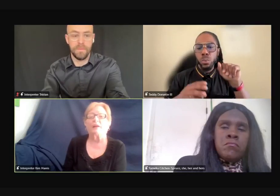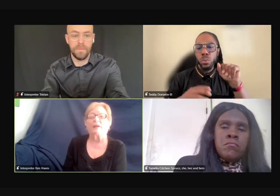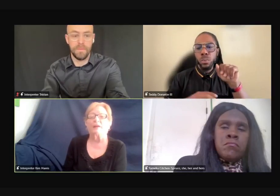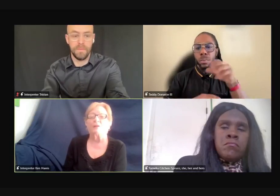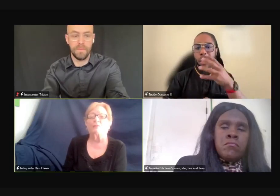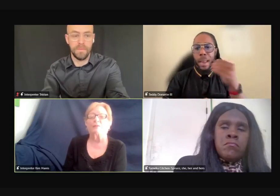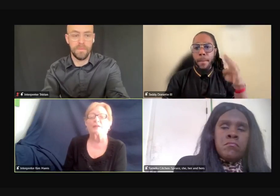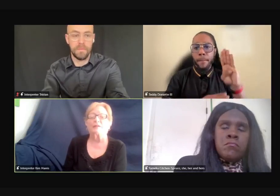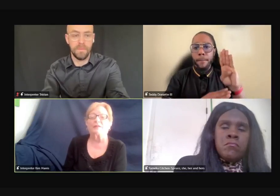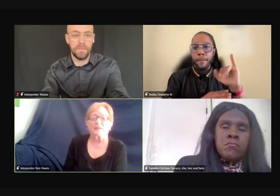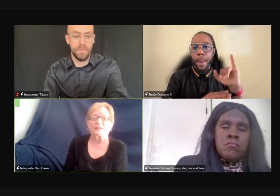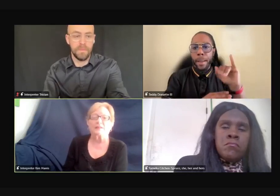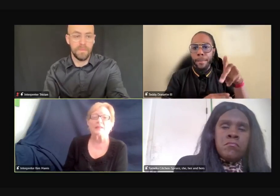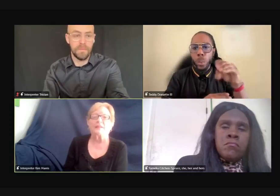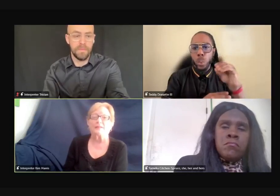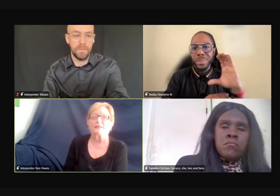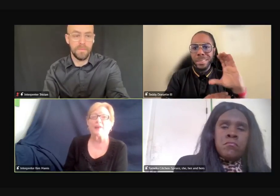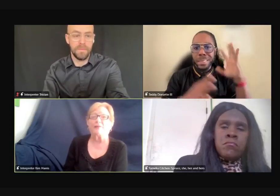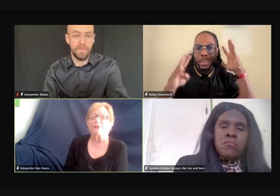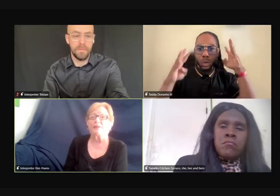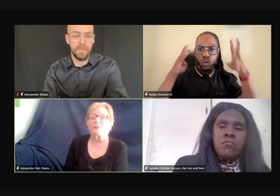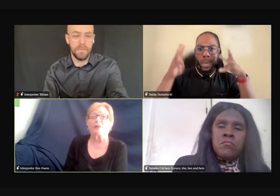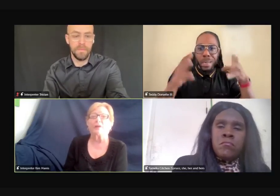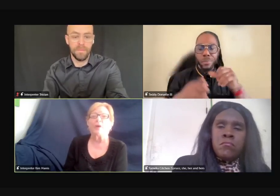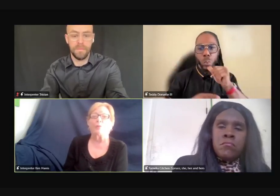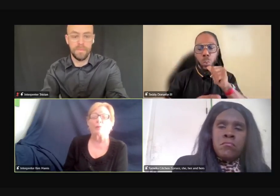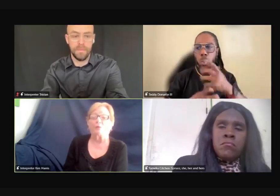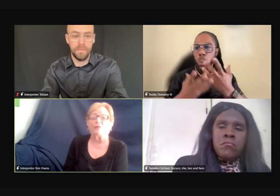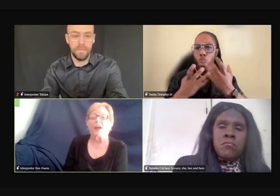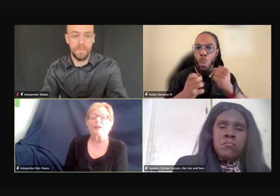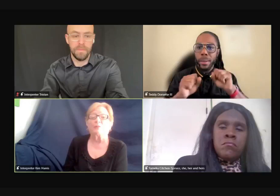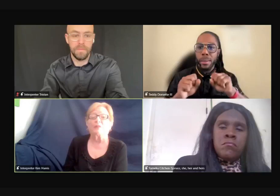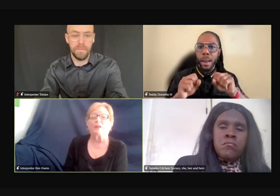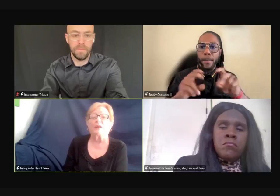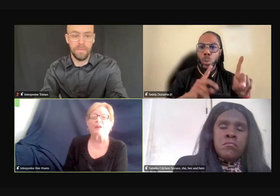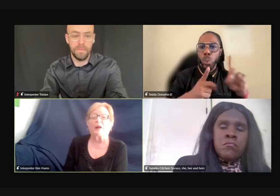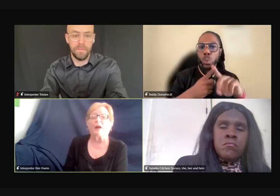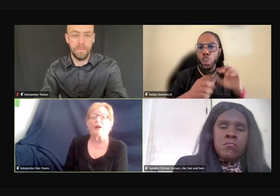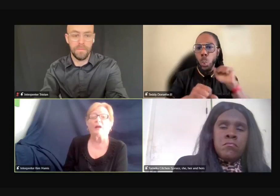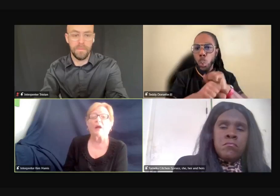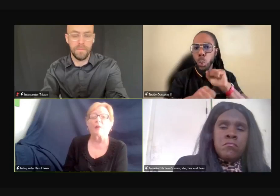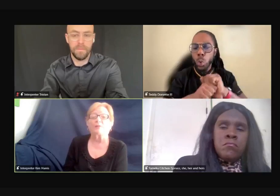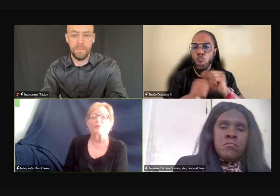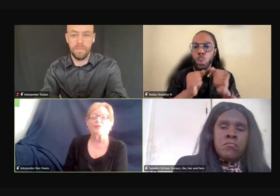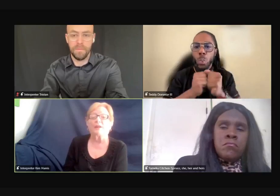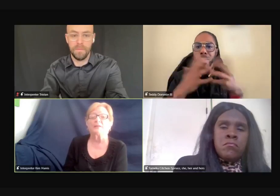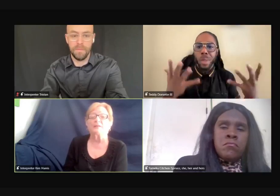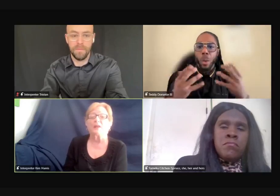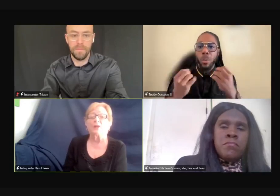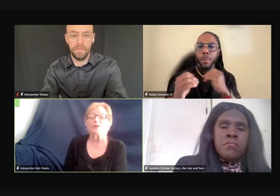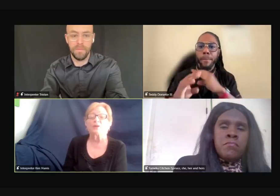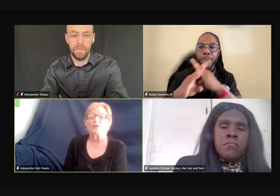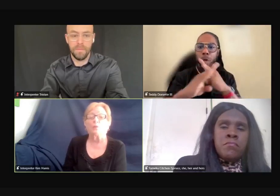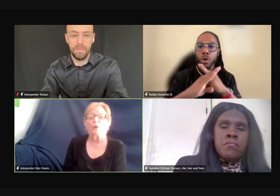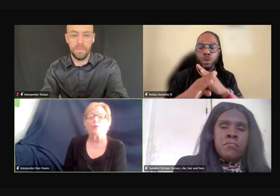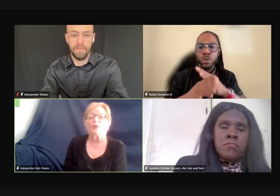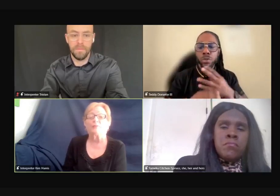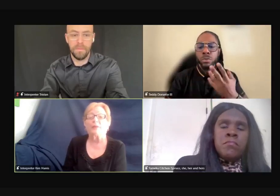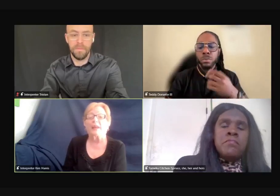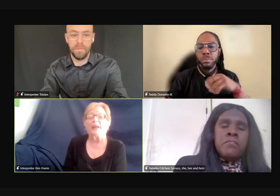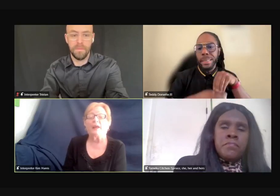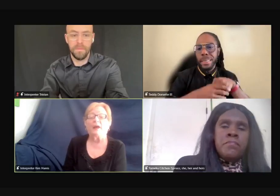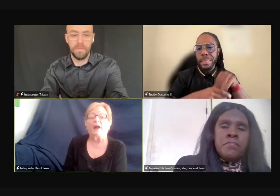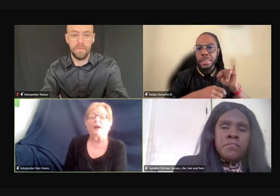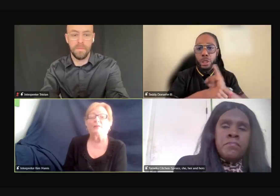with, uh, you know, this, the deaf and disability were provided with, uh, opportunities to work